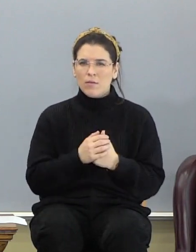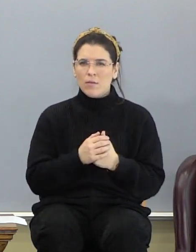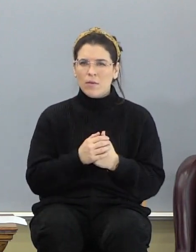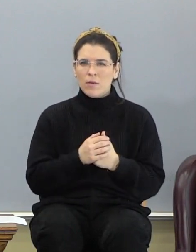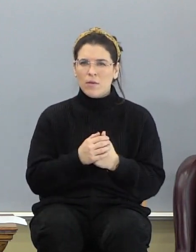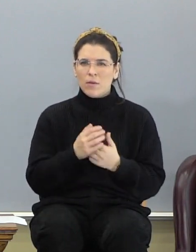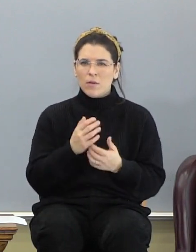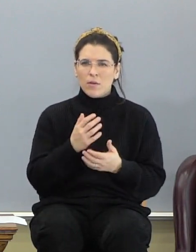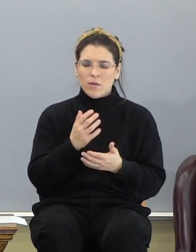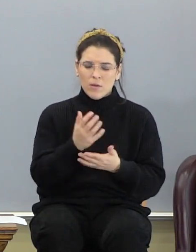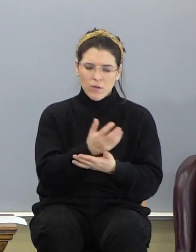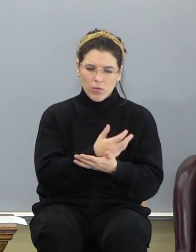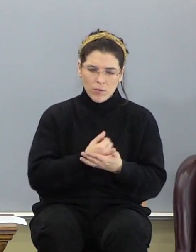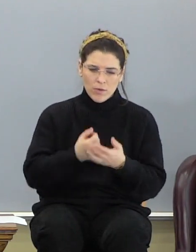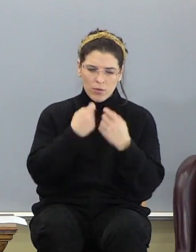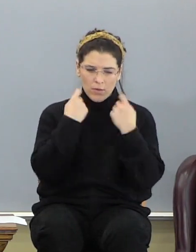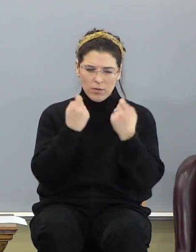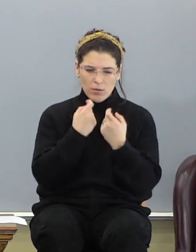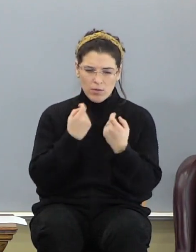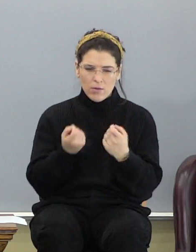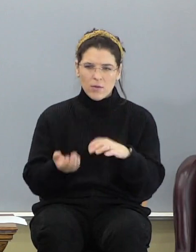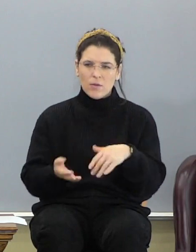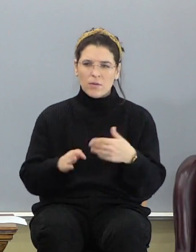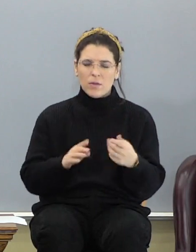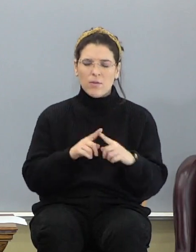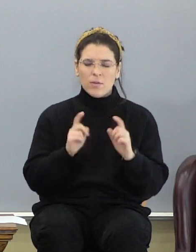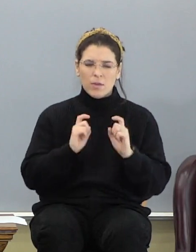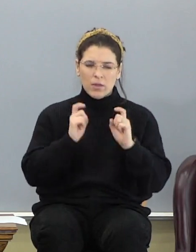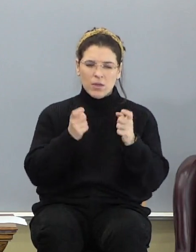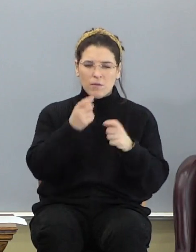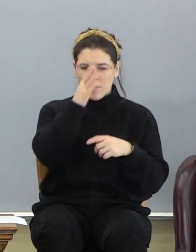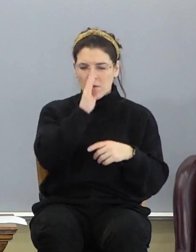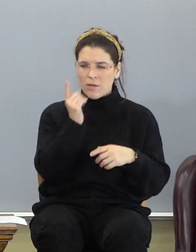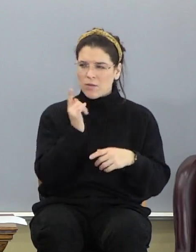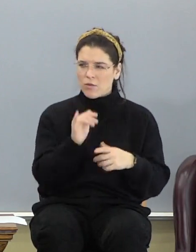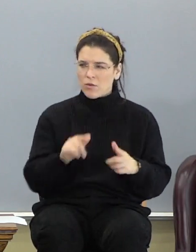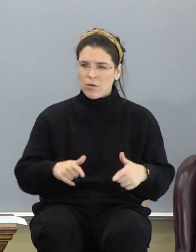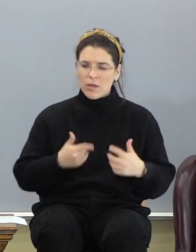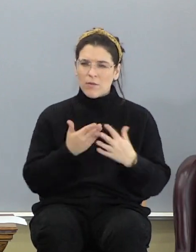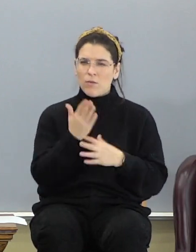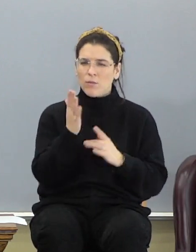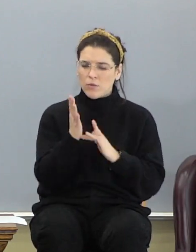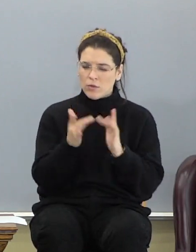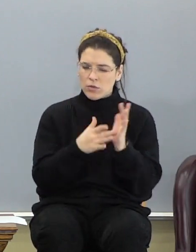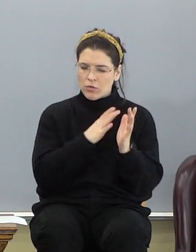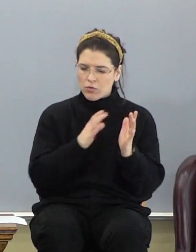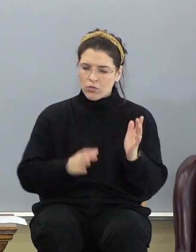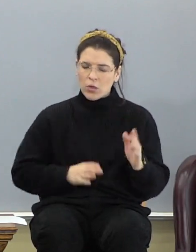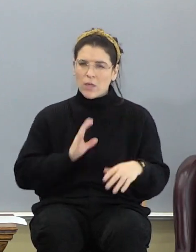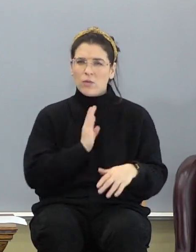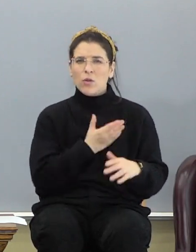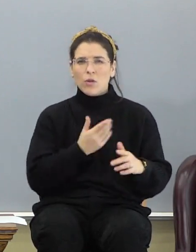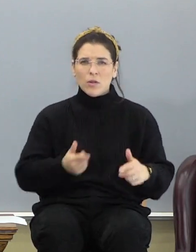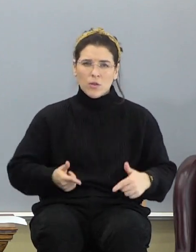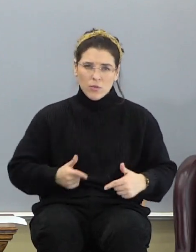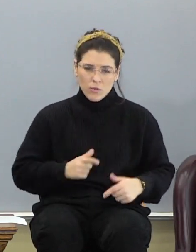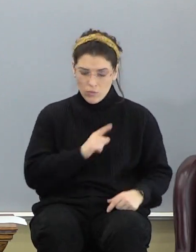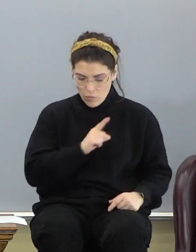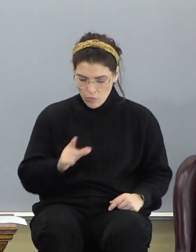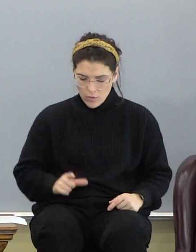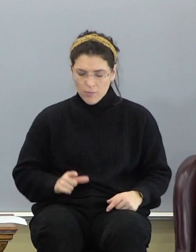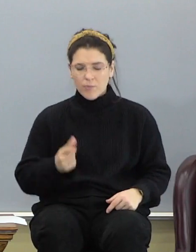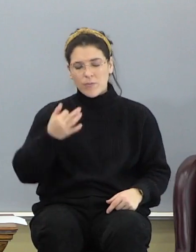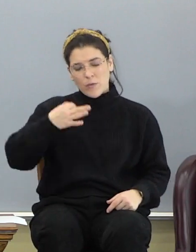The wage of sin is death, but the gift of God's eternal life through Jesus Christ. The privilege we have of participating